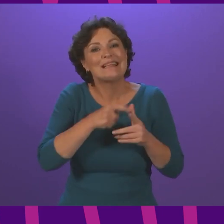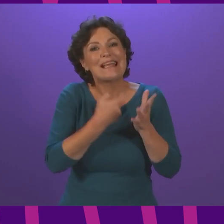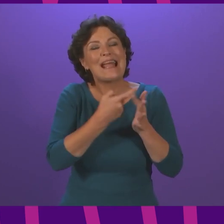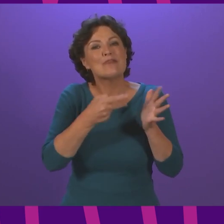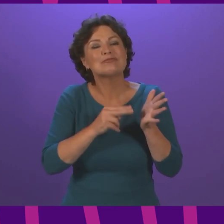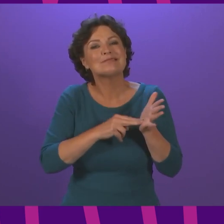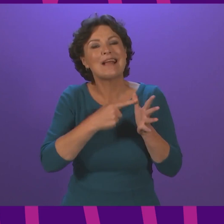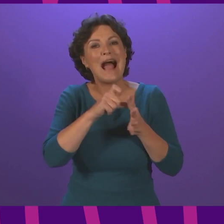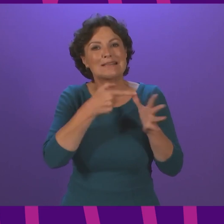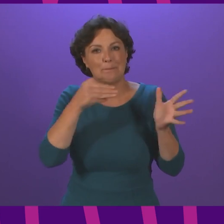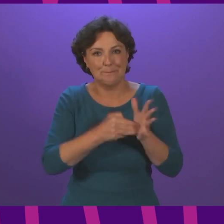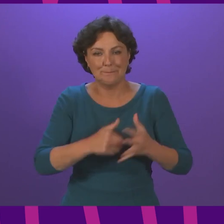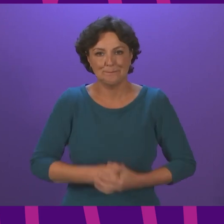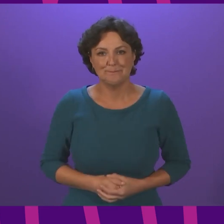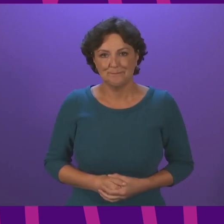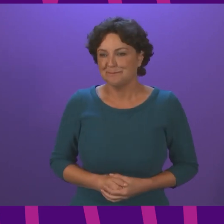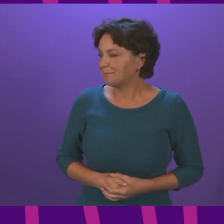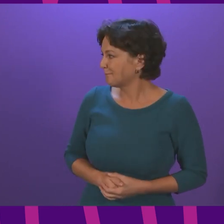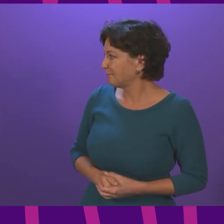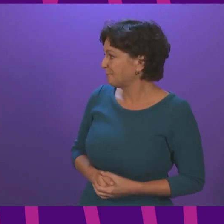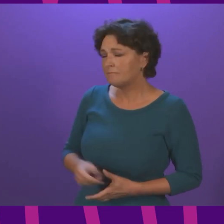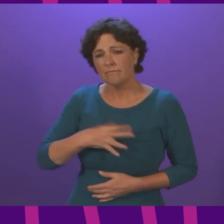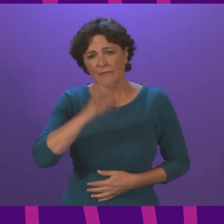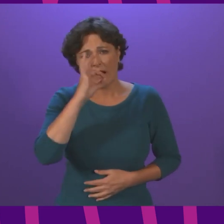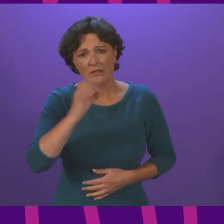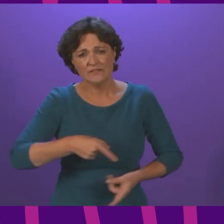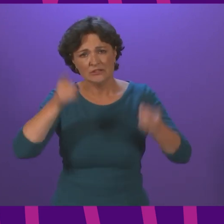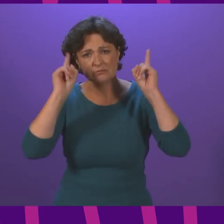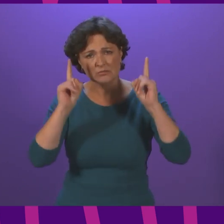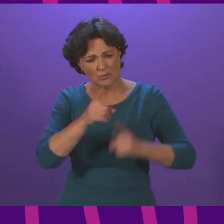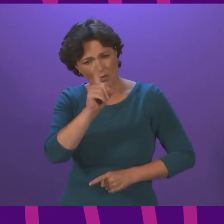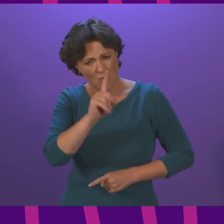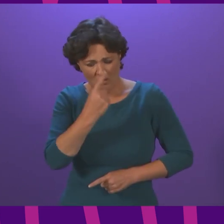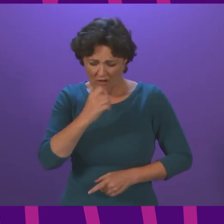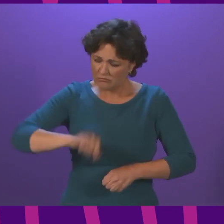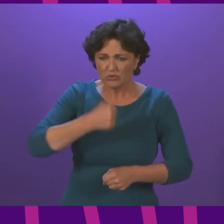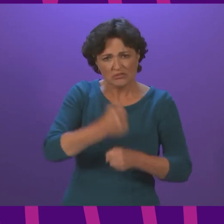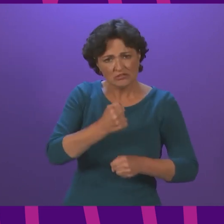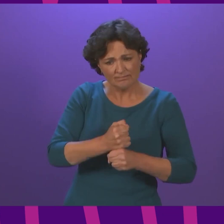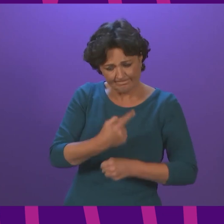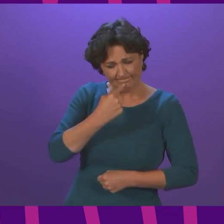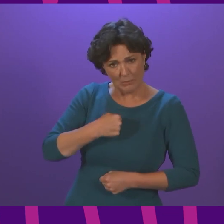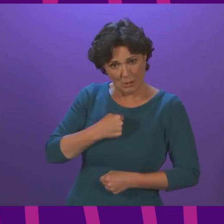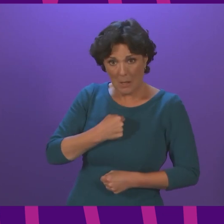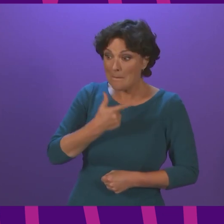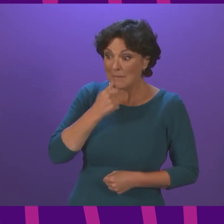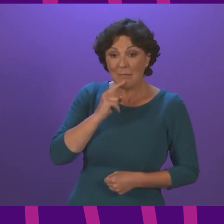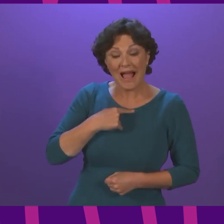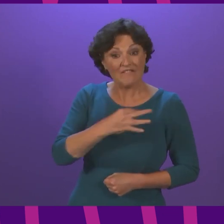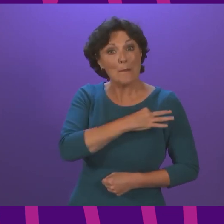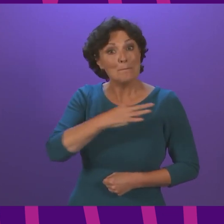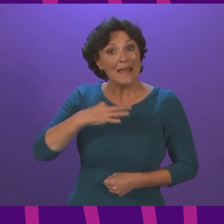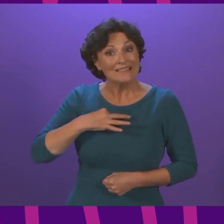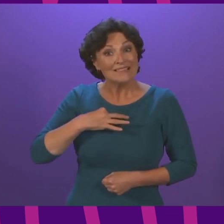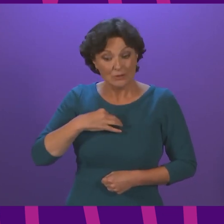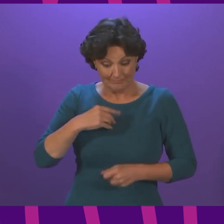the First Minister what reassurances the Scottish Government can provide for people with medical exemption from the COVID